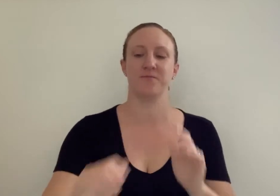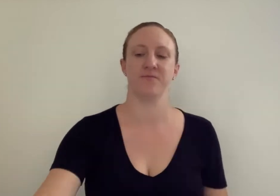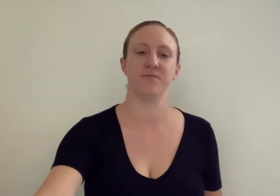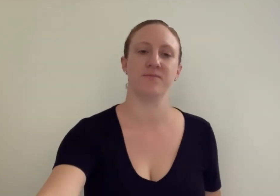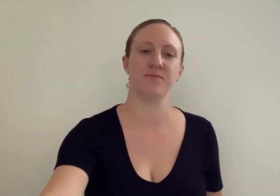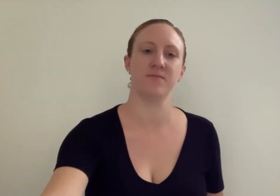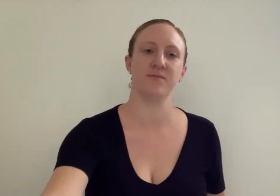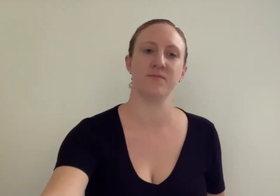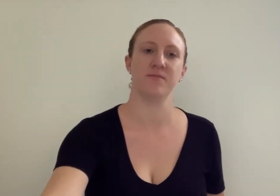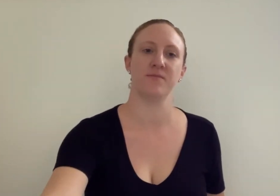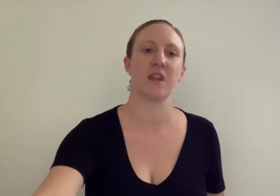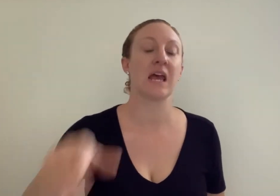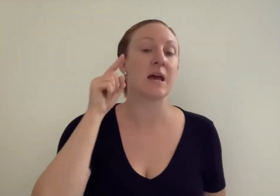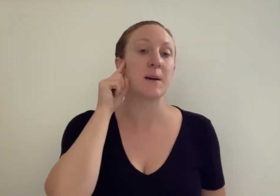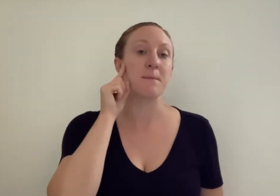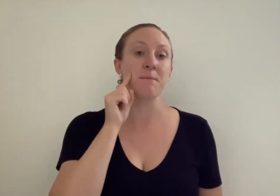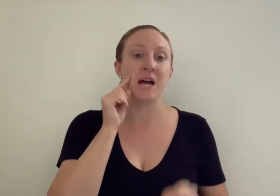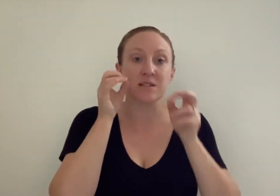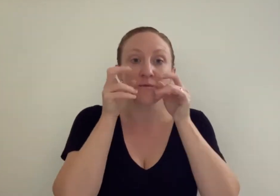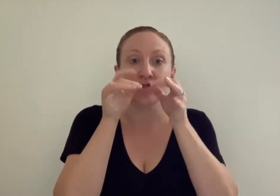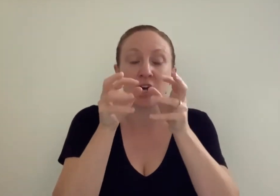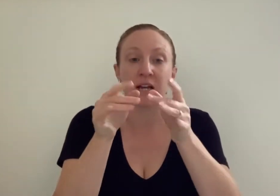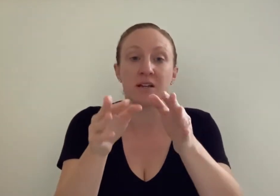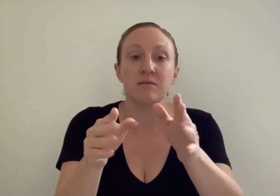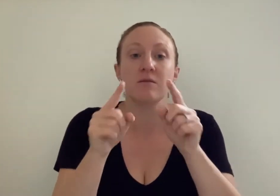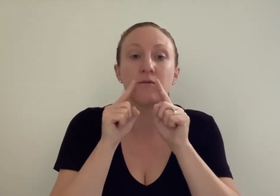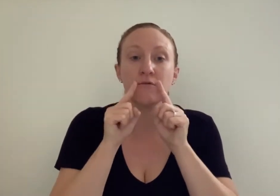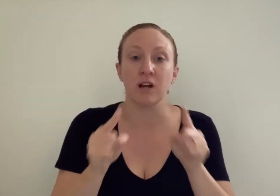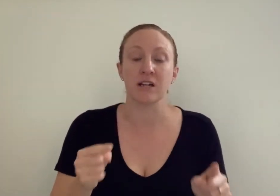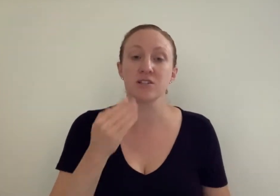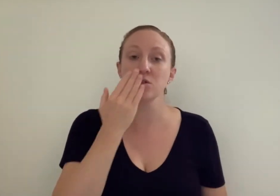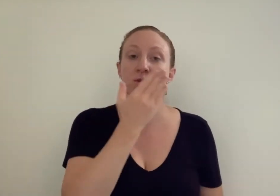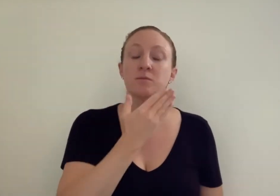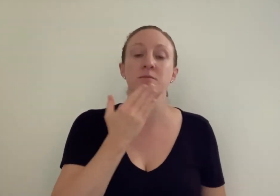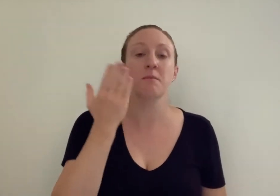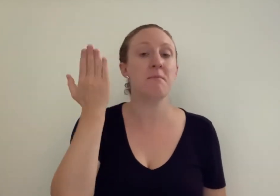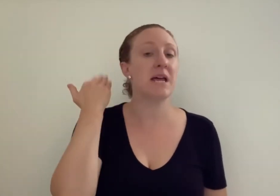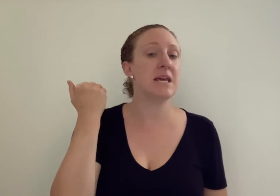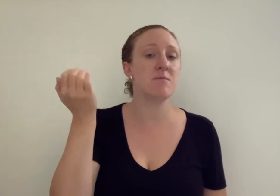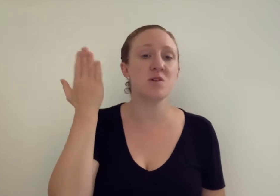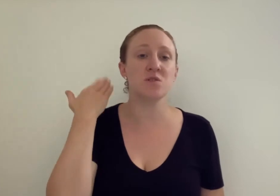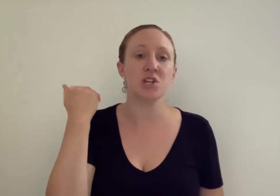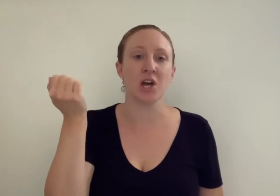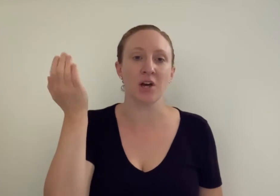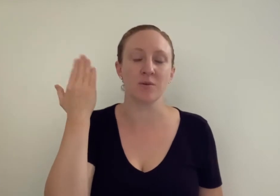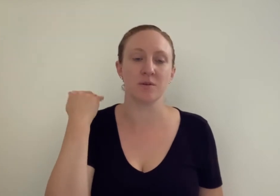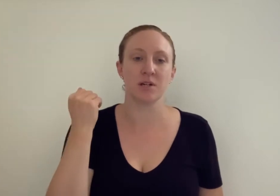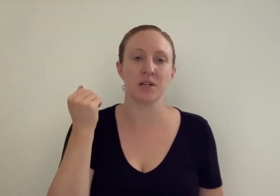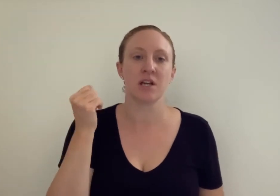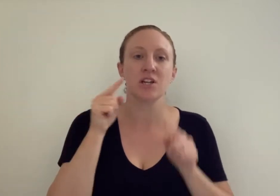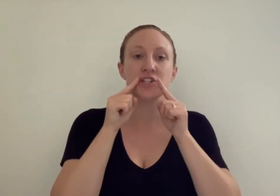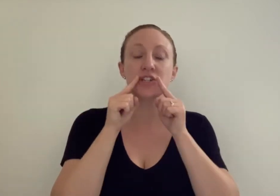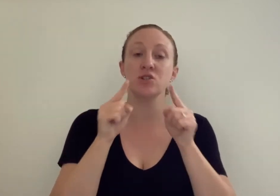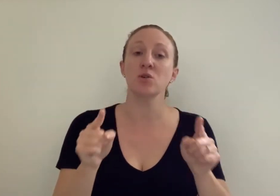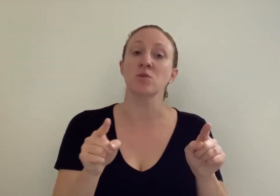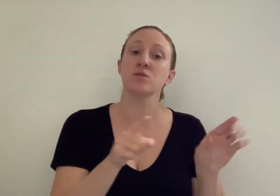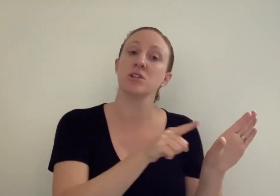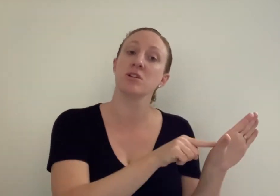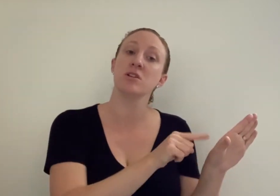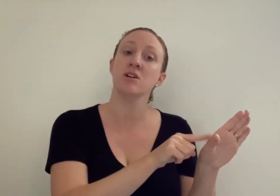Sog Madam Dragon ran a school many moons ago. She taught young